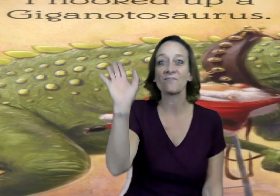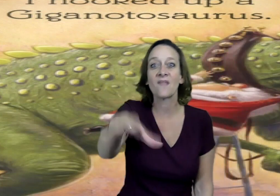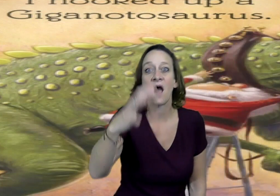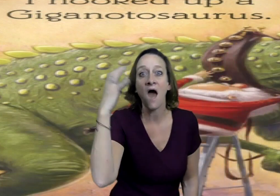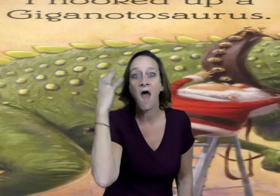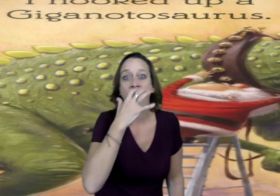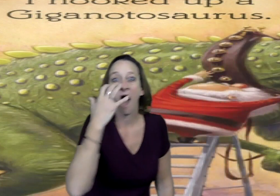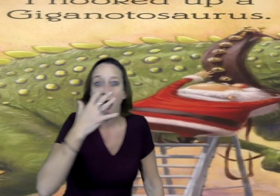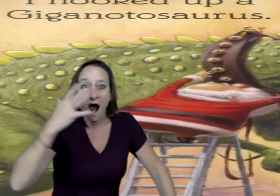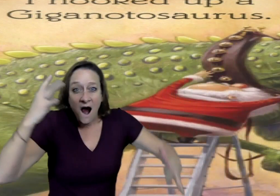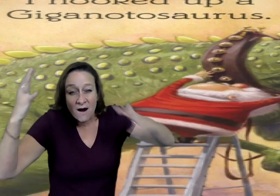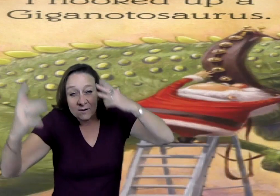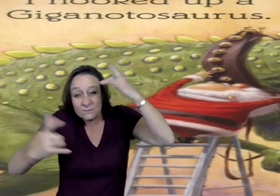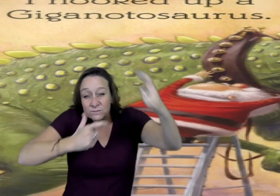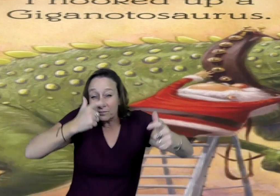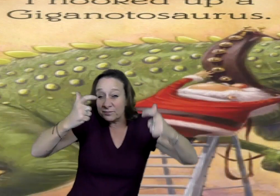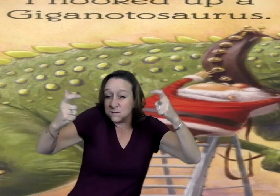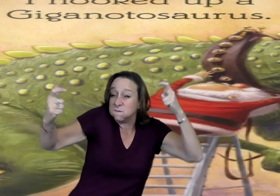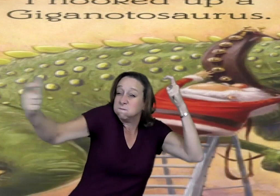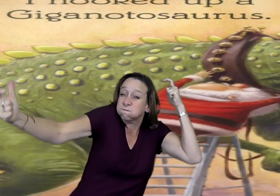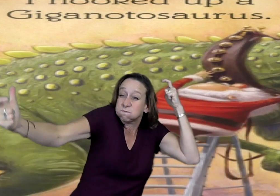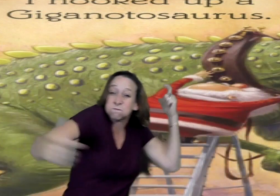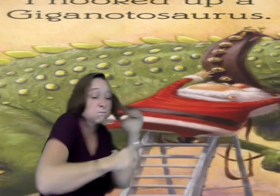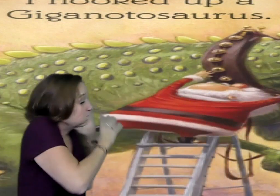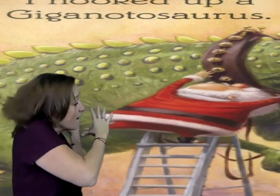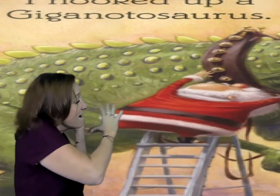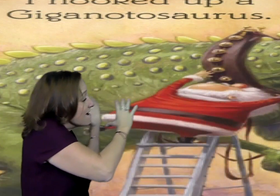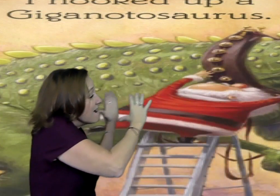Whoa, look at this huge dinosaur.